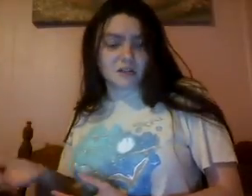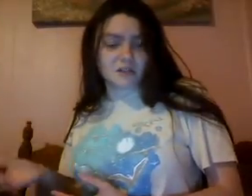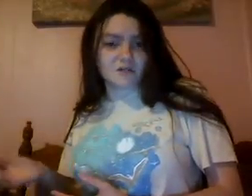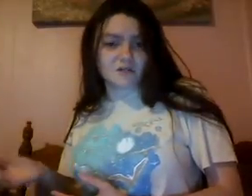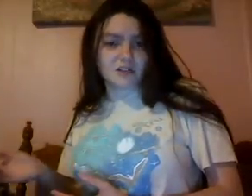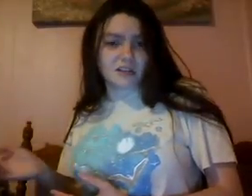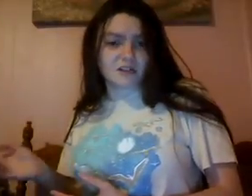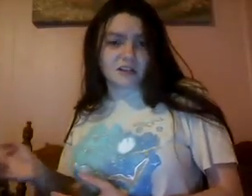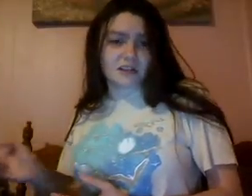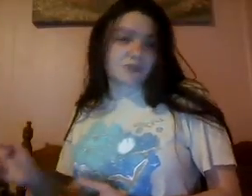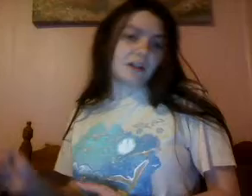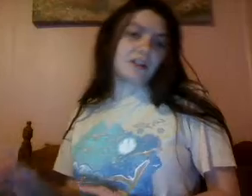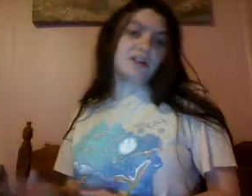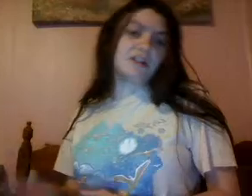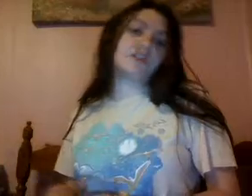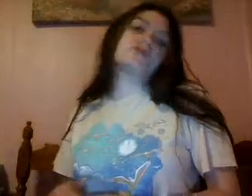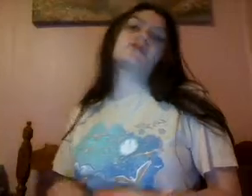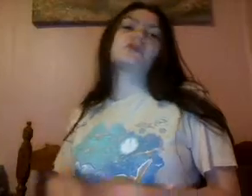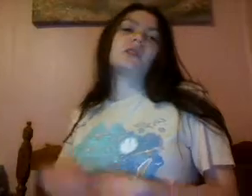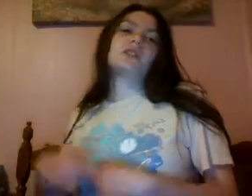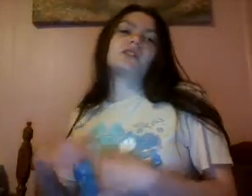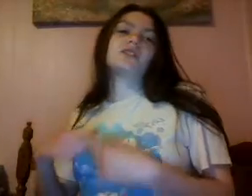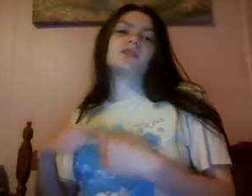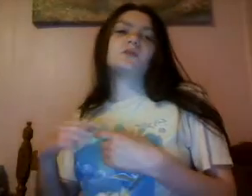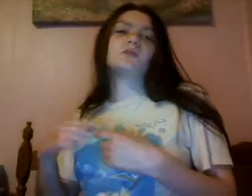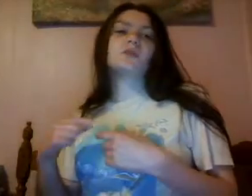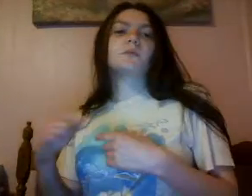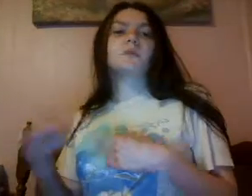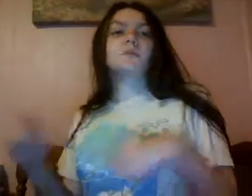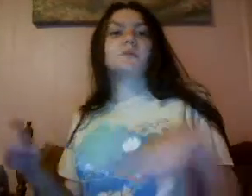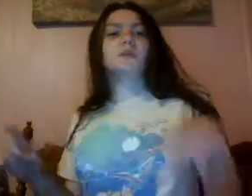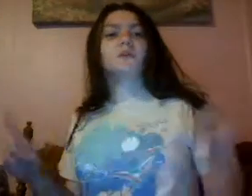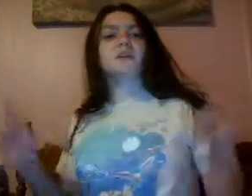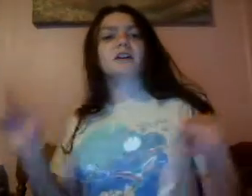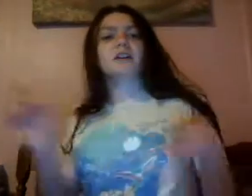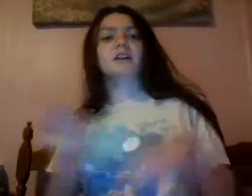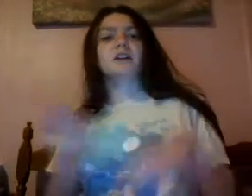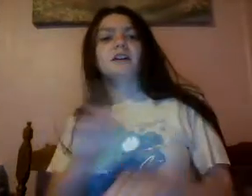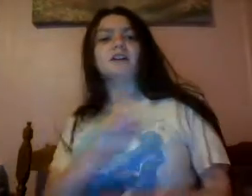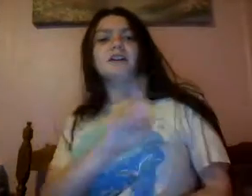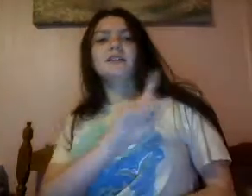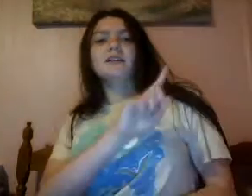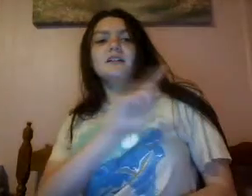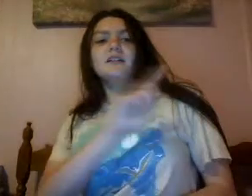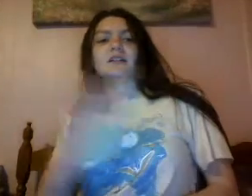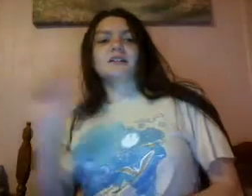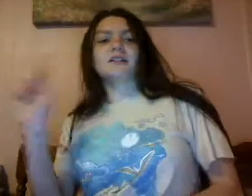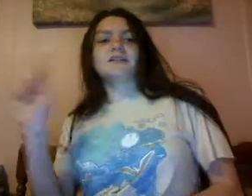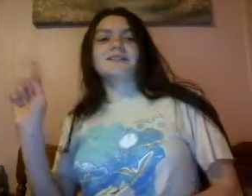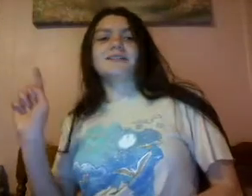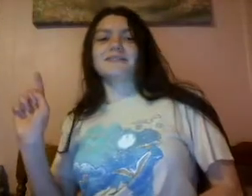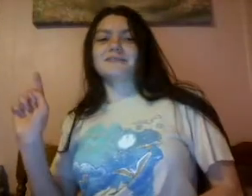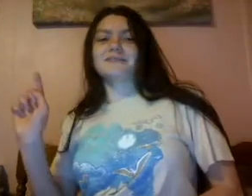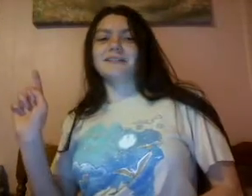YouTube videos now through annotations. So annotations, will you please put one here for me.